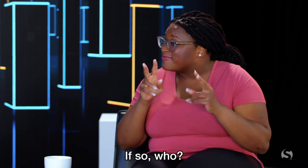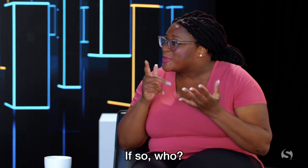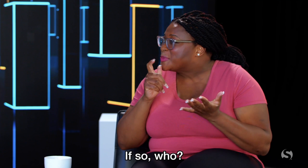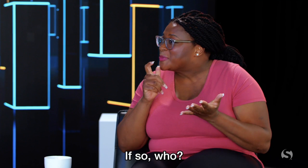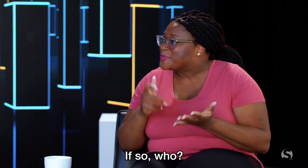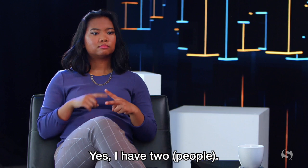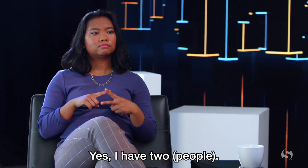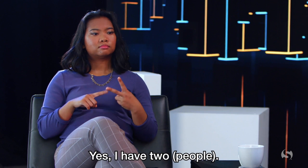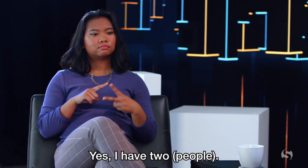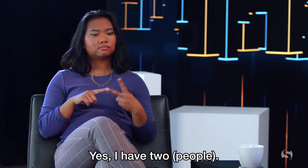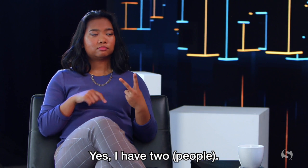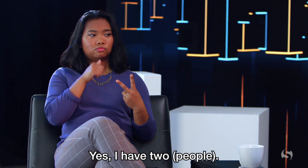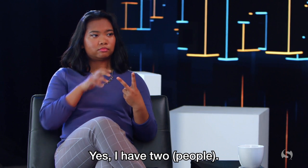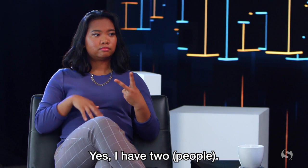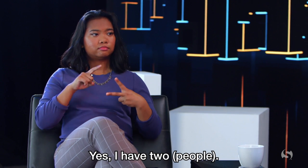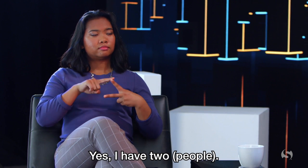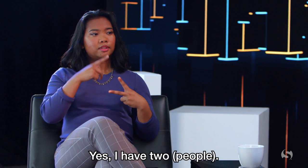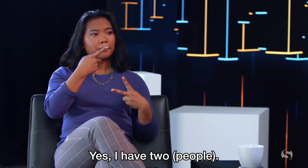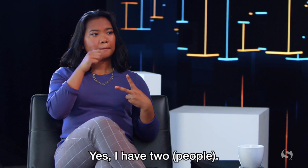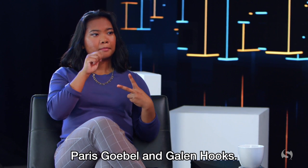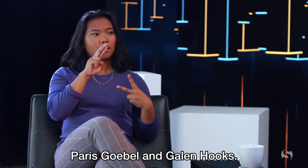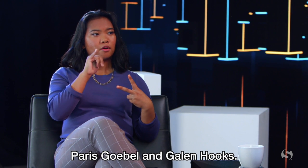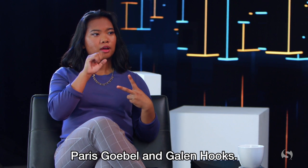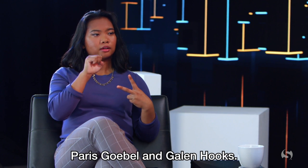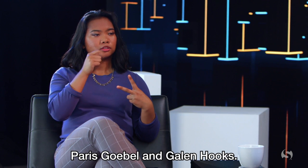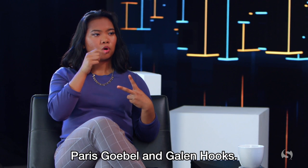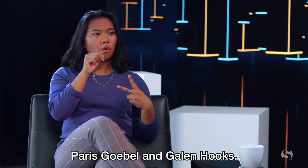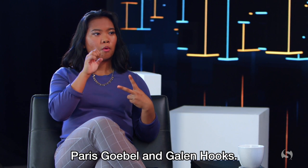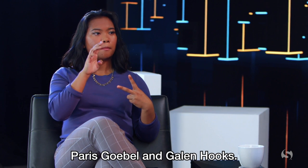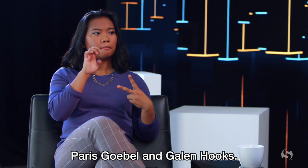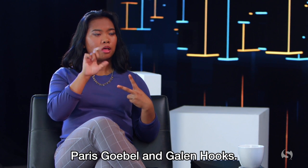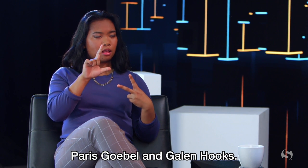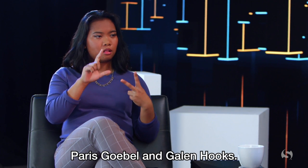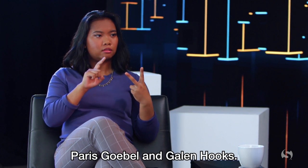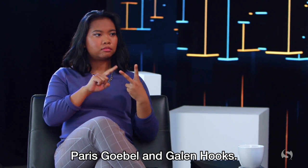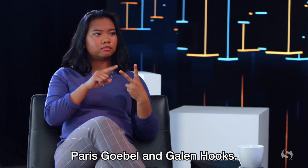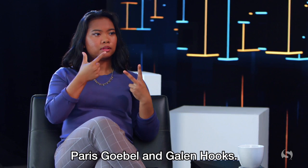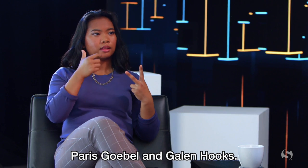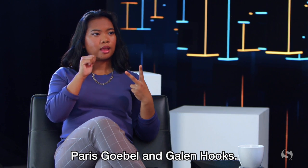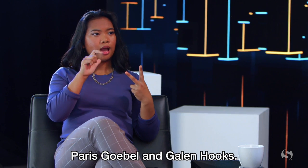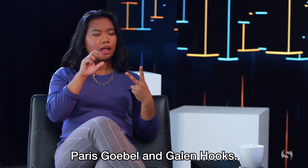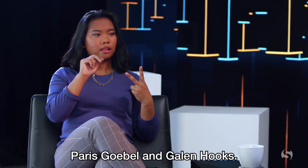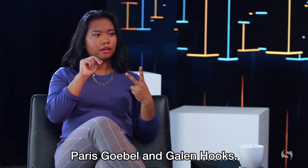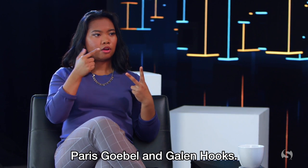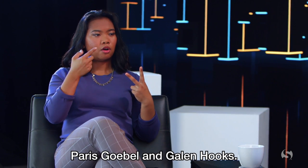so, who? Yes, I have two people. Paris Gould and Galen Hooks.